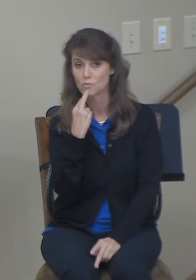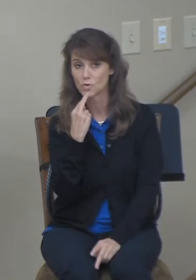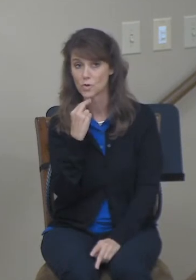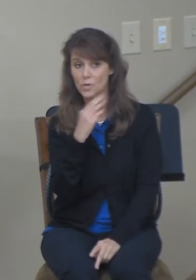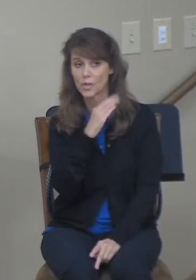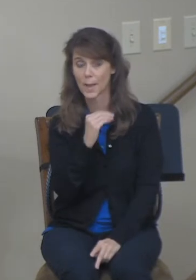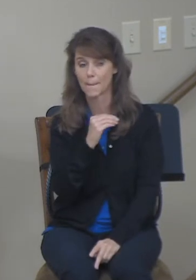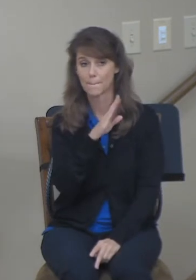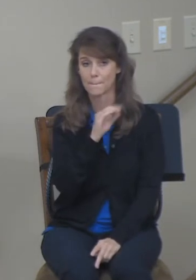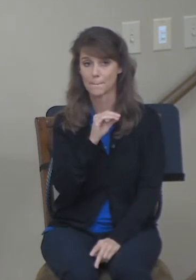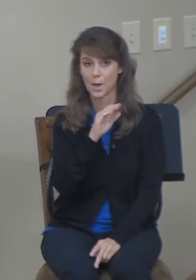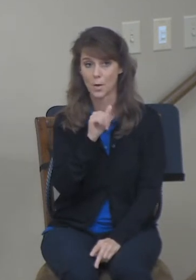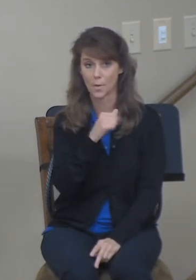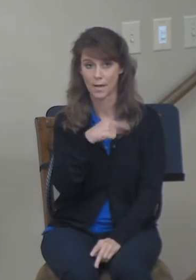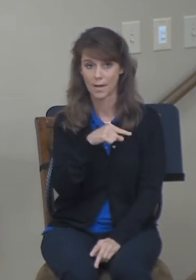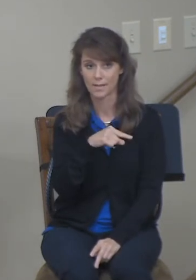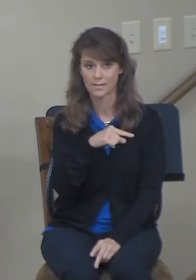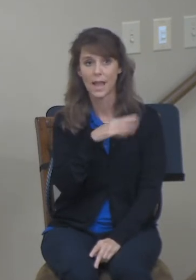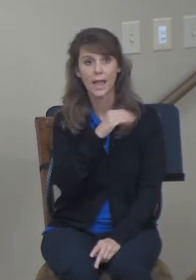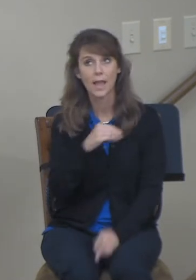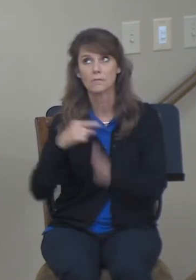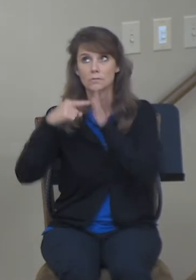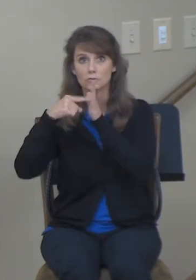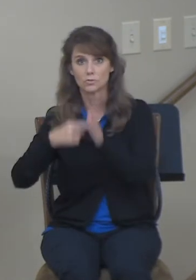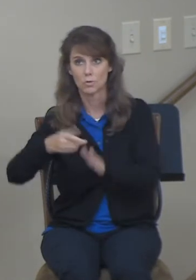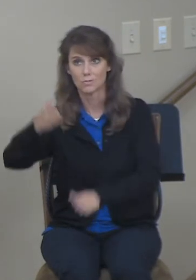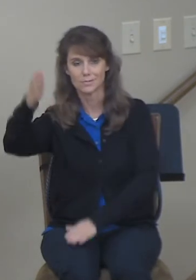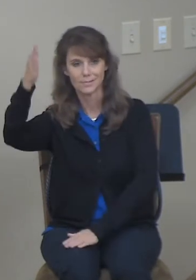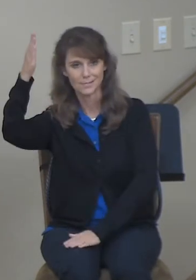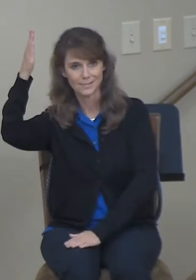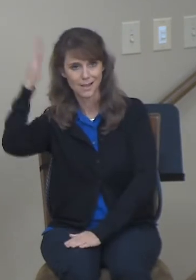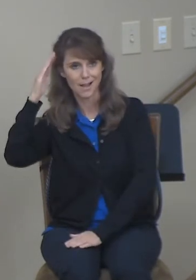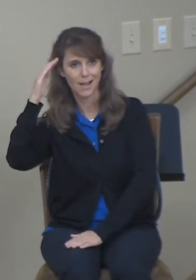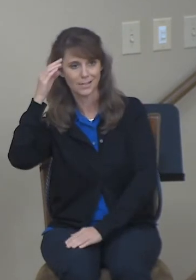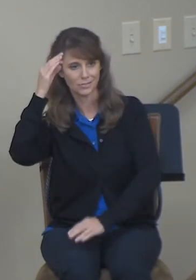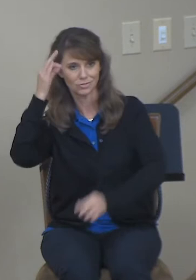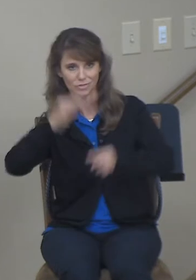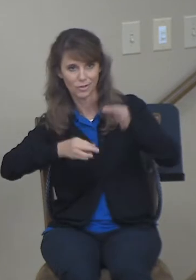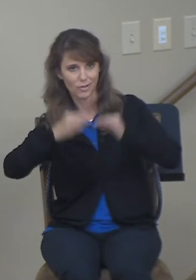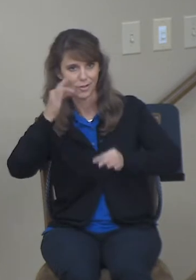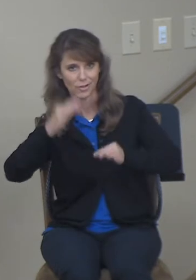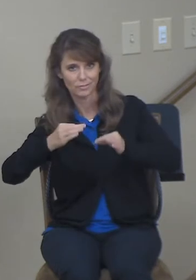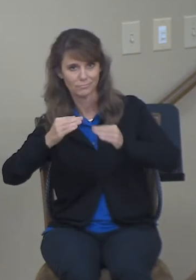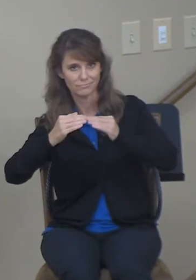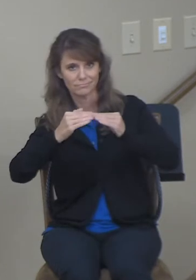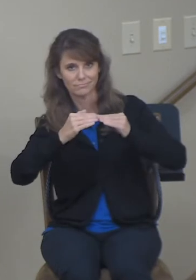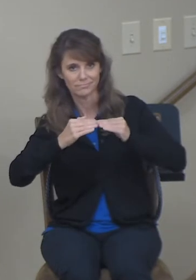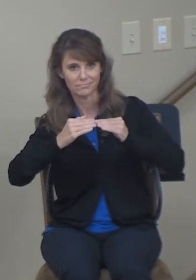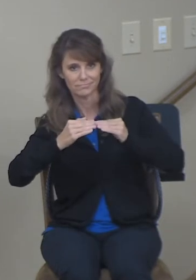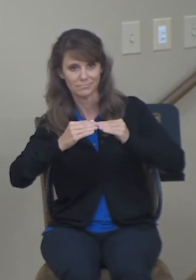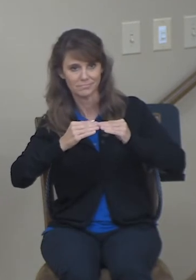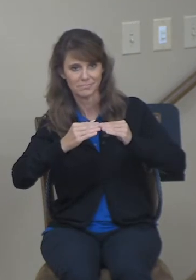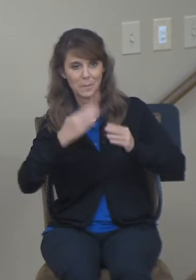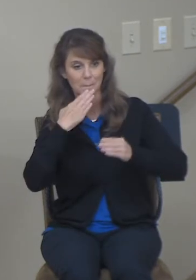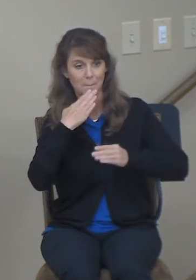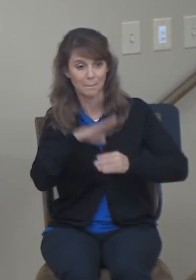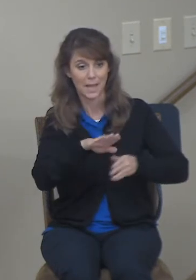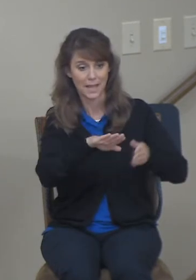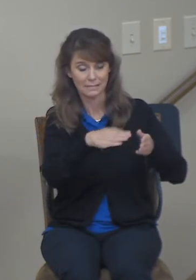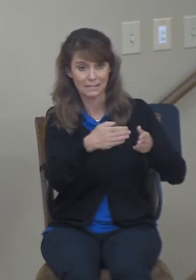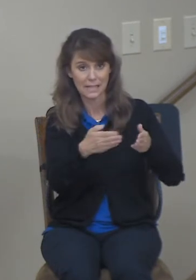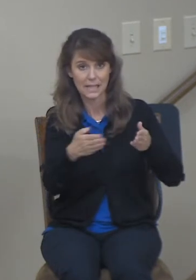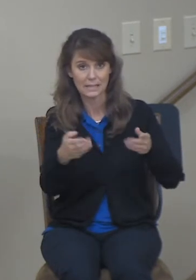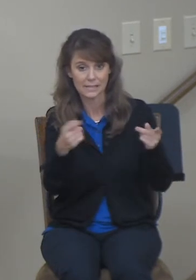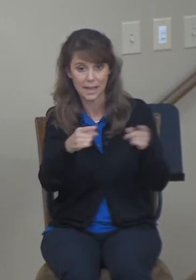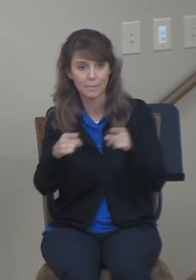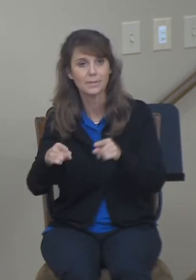the just judge and the reversal, the reverser of bad circumstances. So as we end this study, this time together,